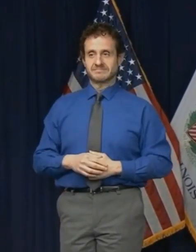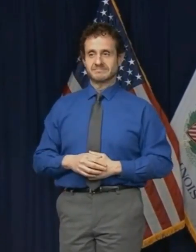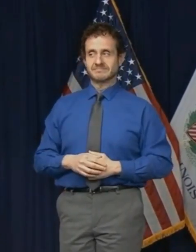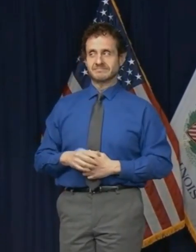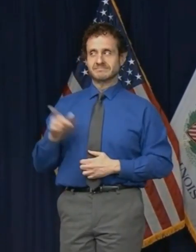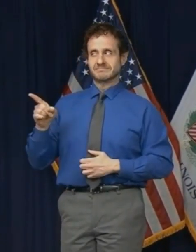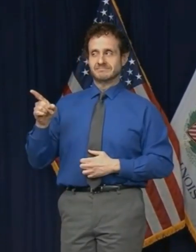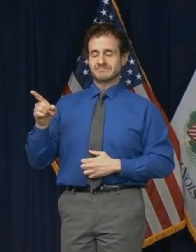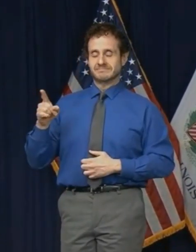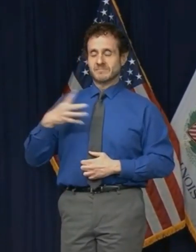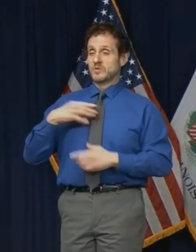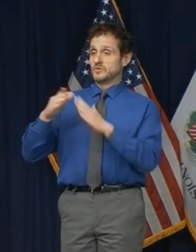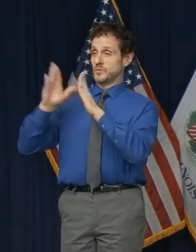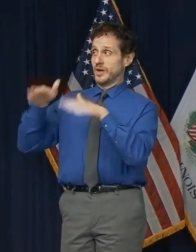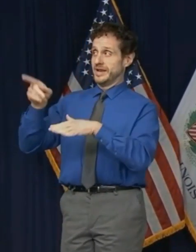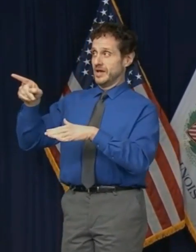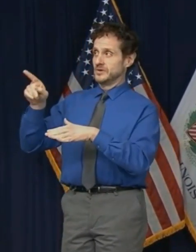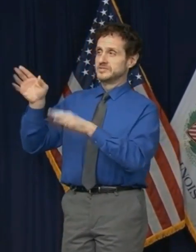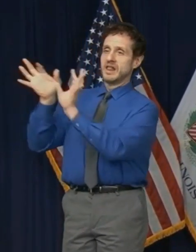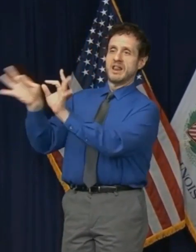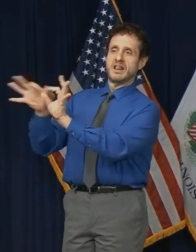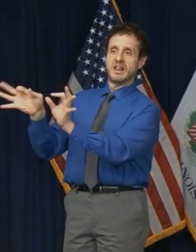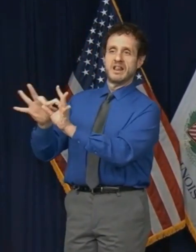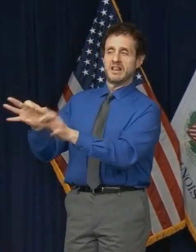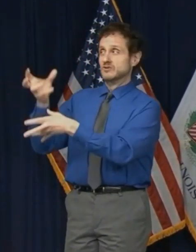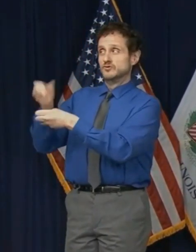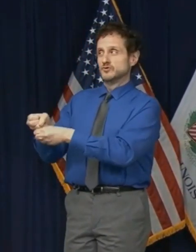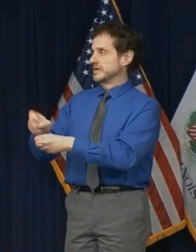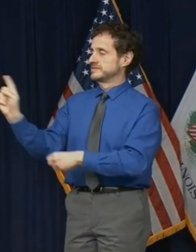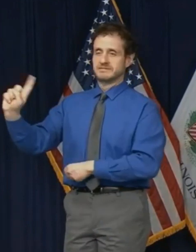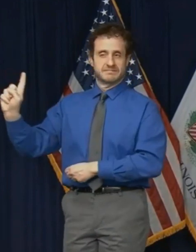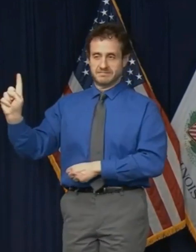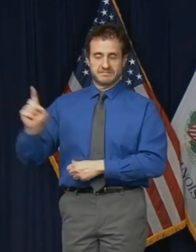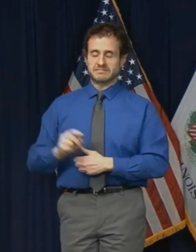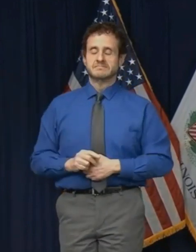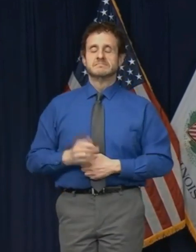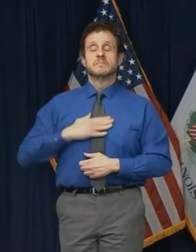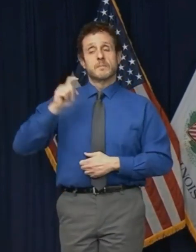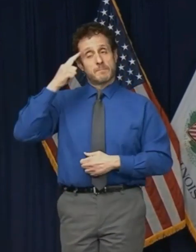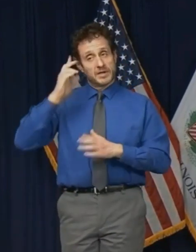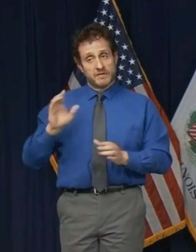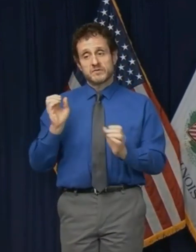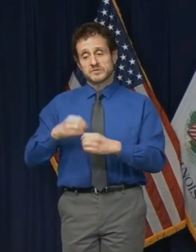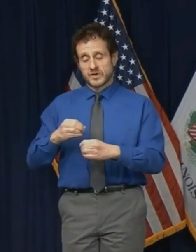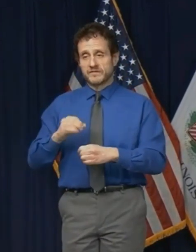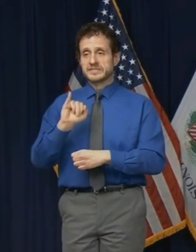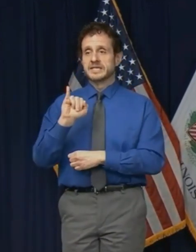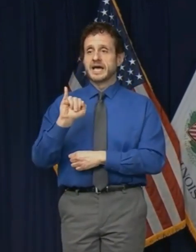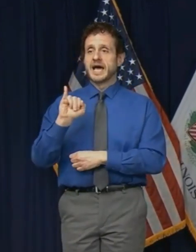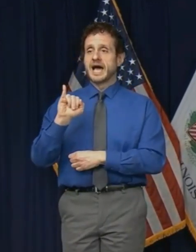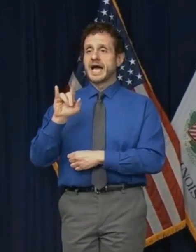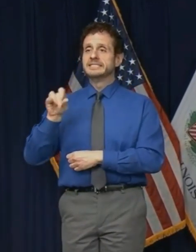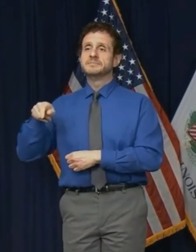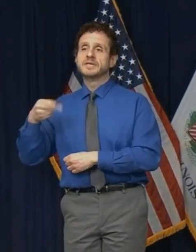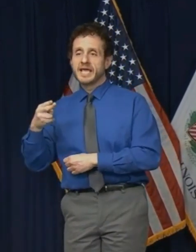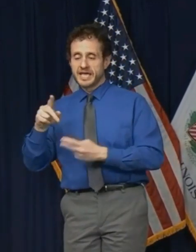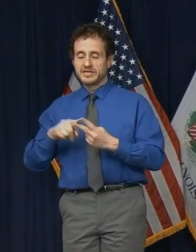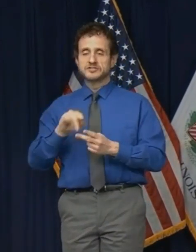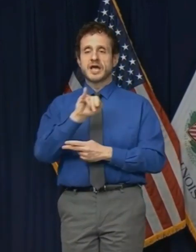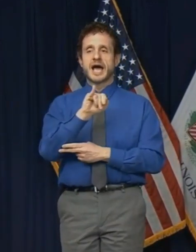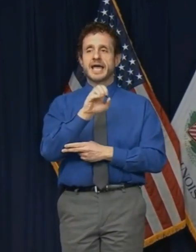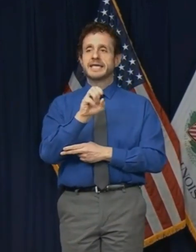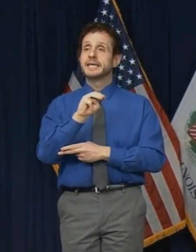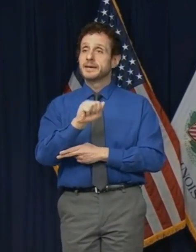what we were told by the White House. Instead, members of my governor's office, IDPH, and IEMA have been working